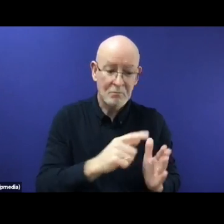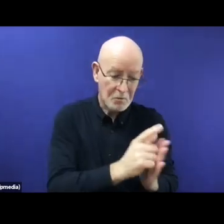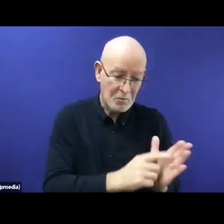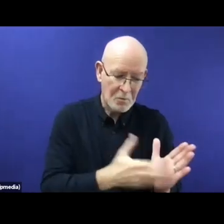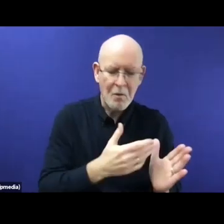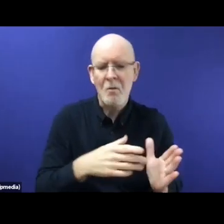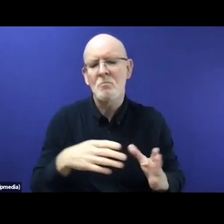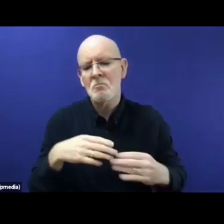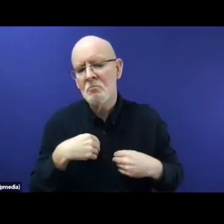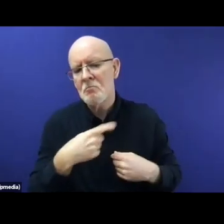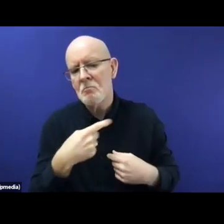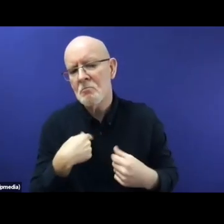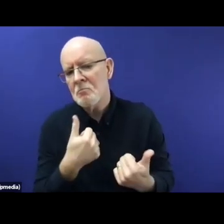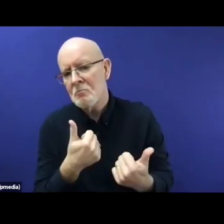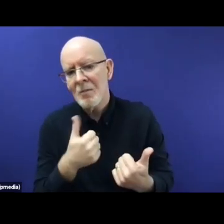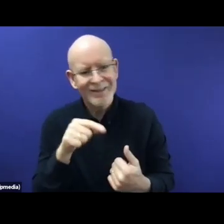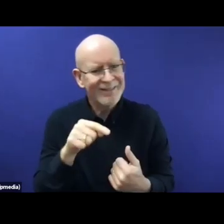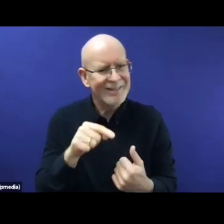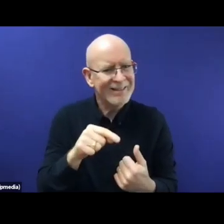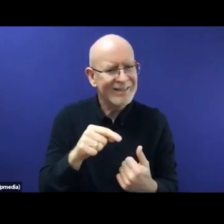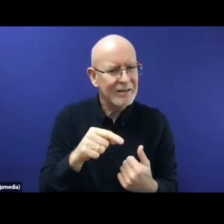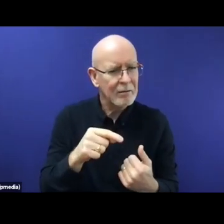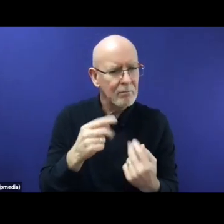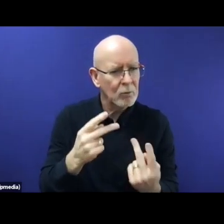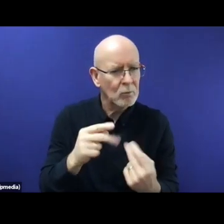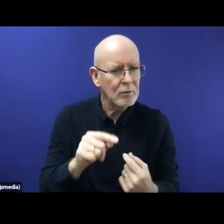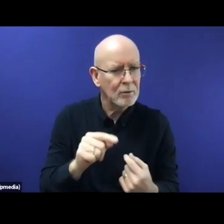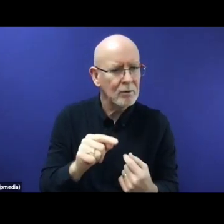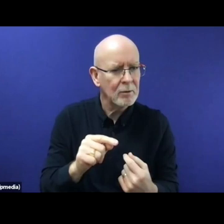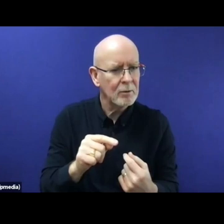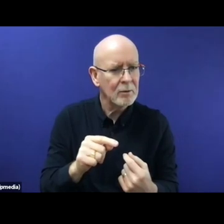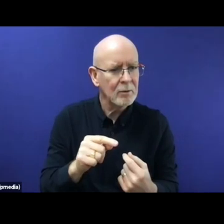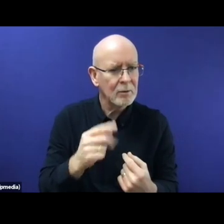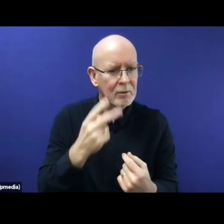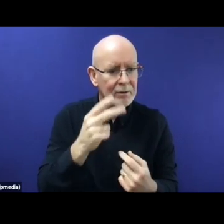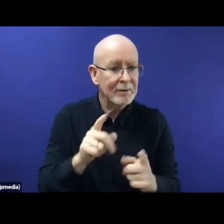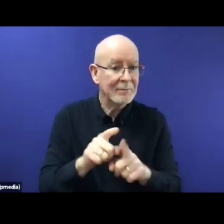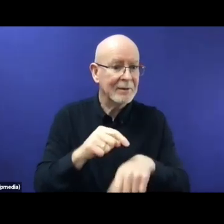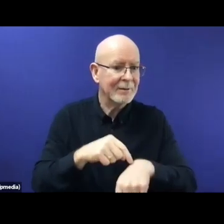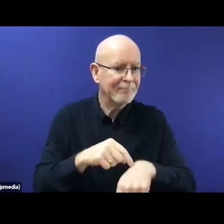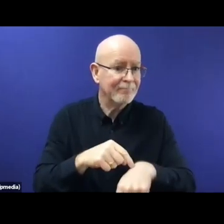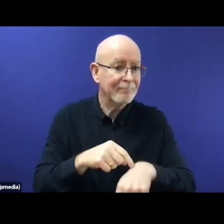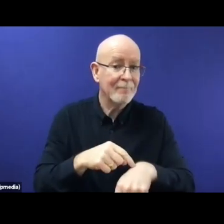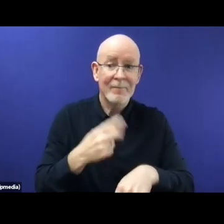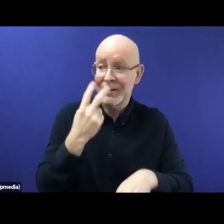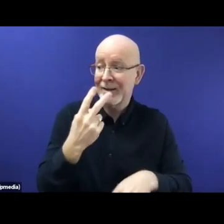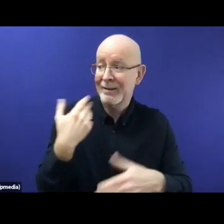a very serious risk inherent in the EU Pact is that mutual trust internally